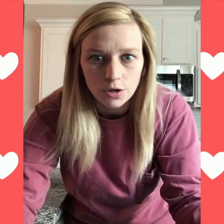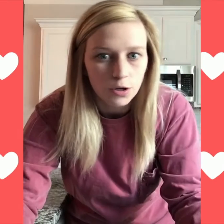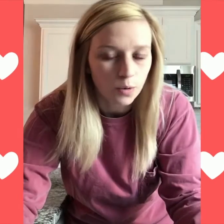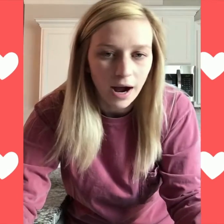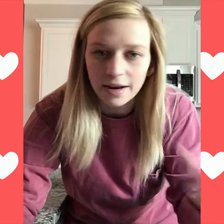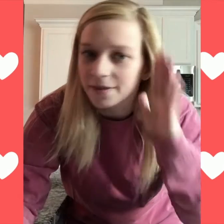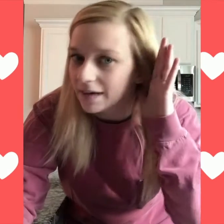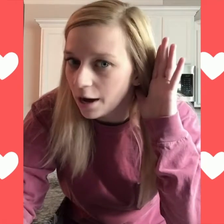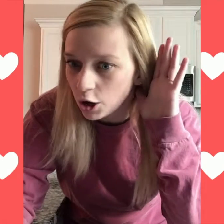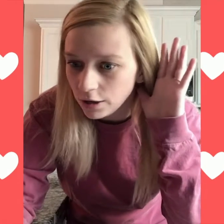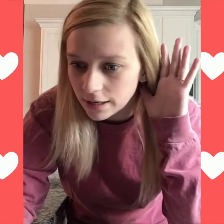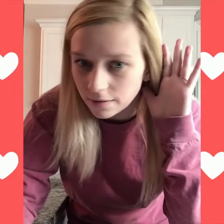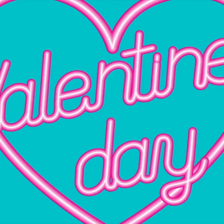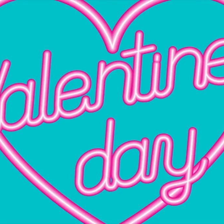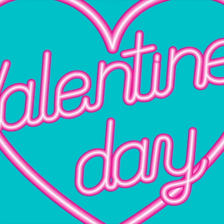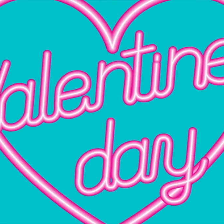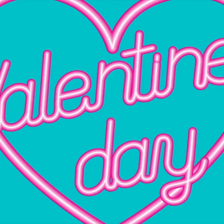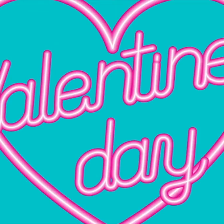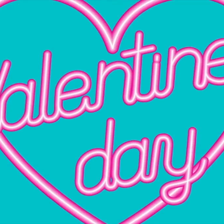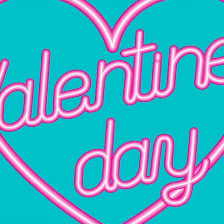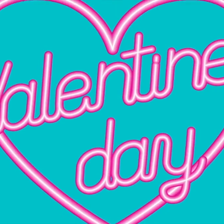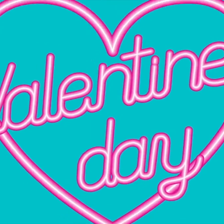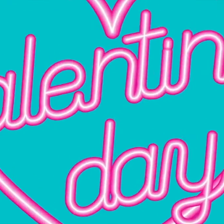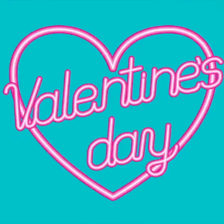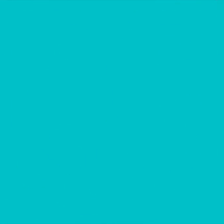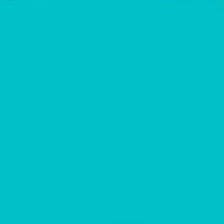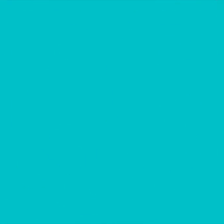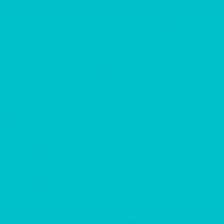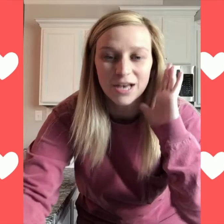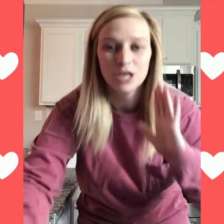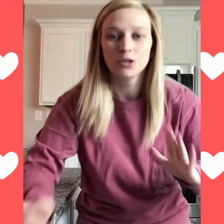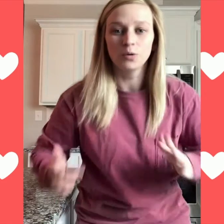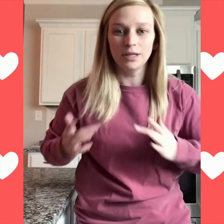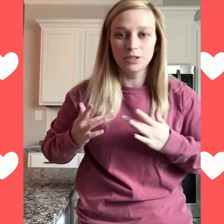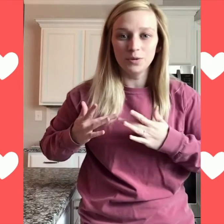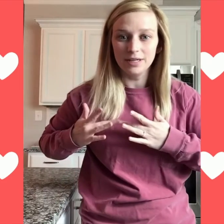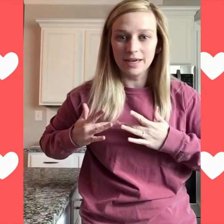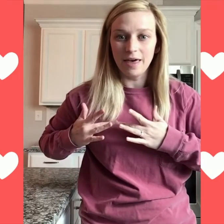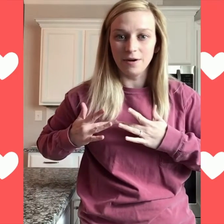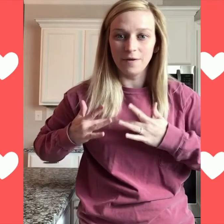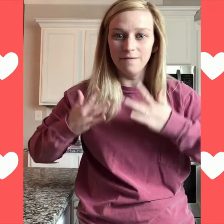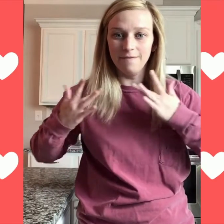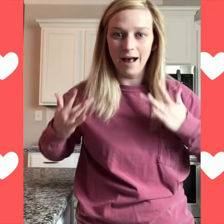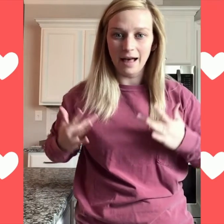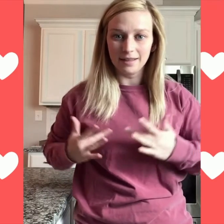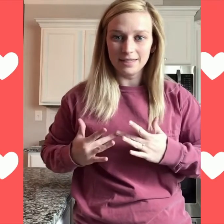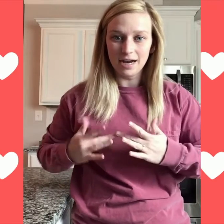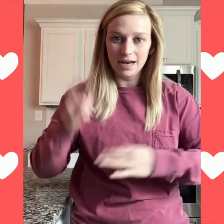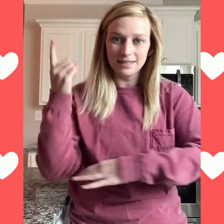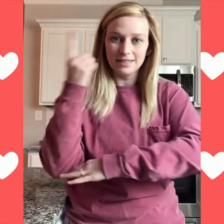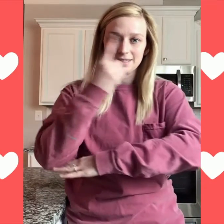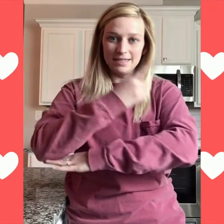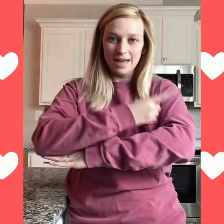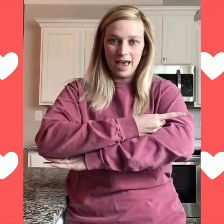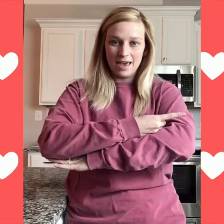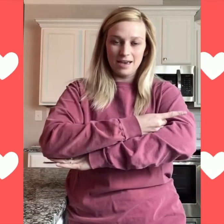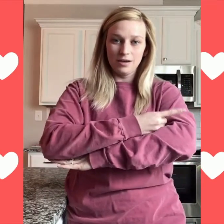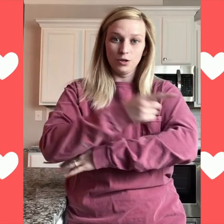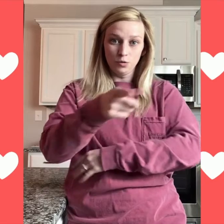You're right! I think I heard it! Valentine's Day! So let's do it together. Valentine's Day. You